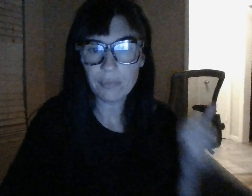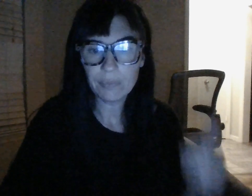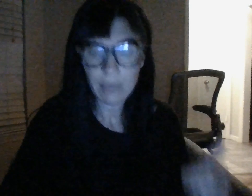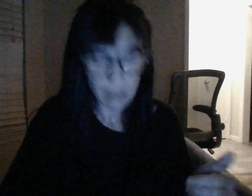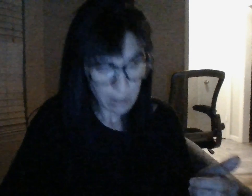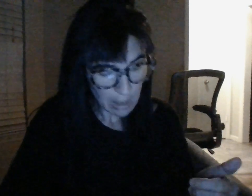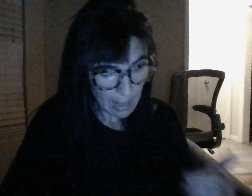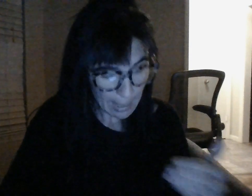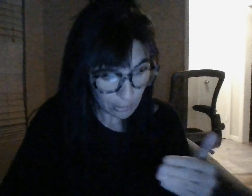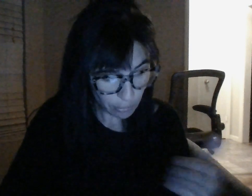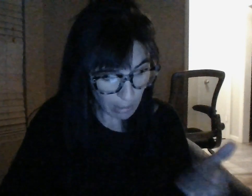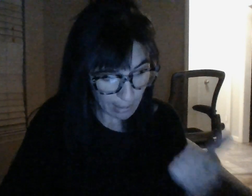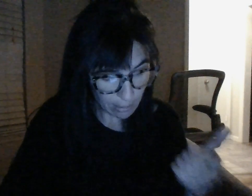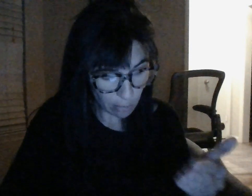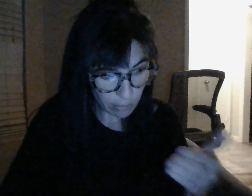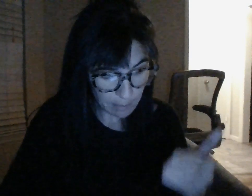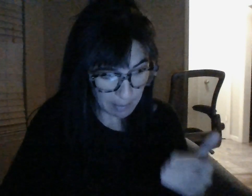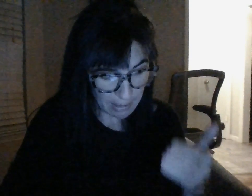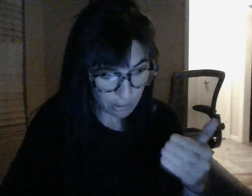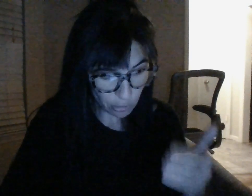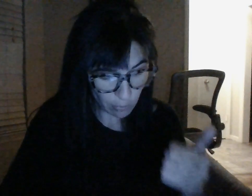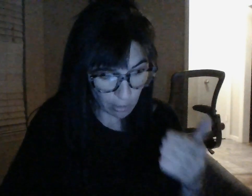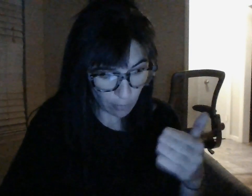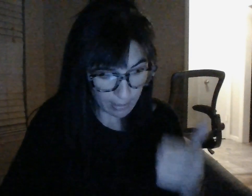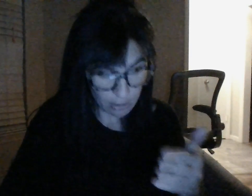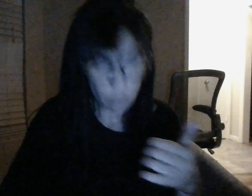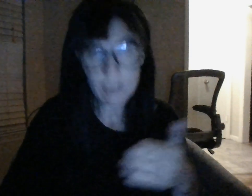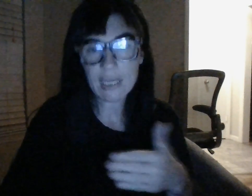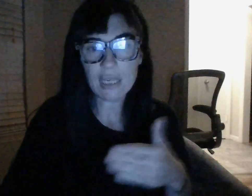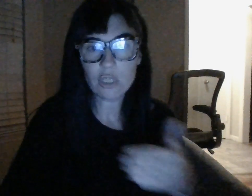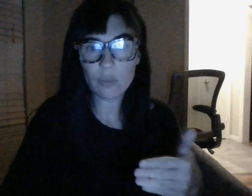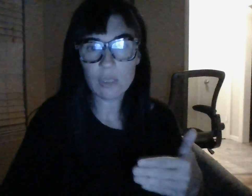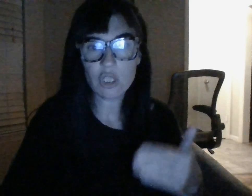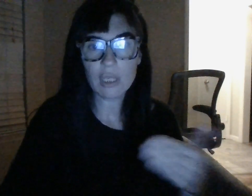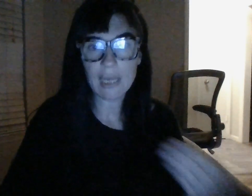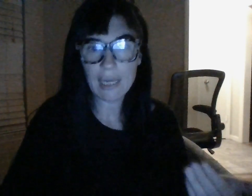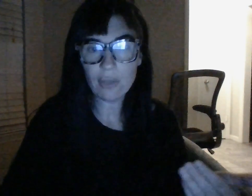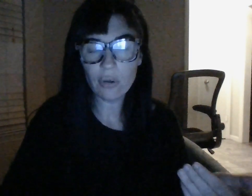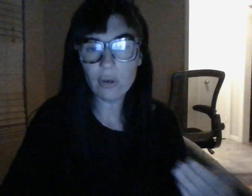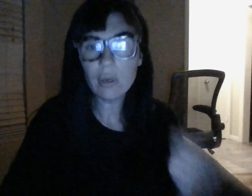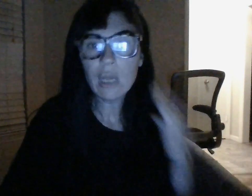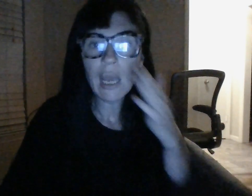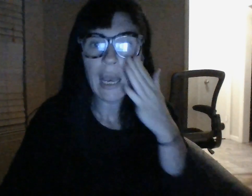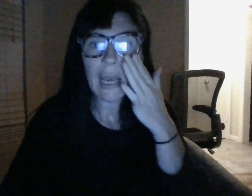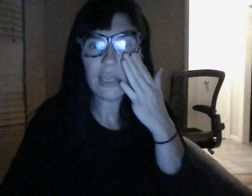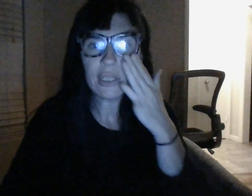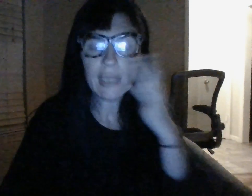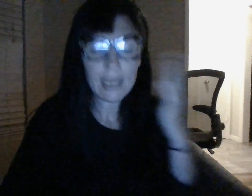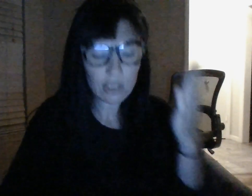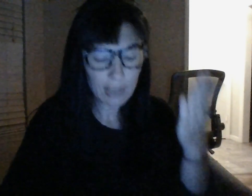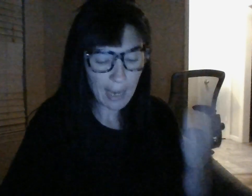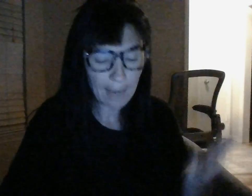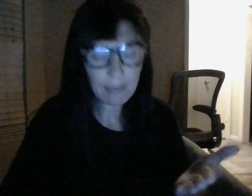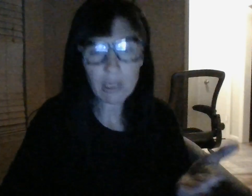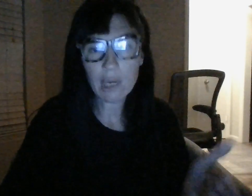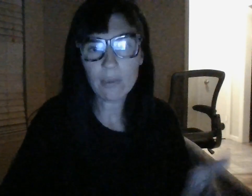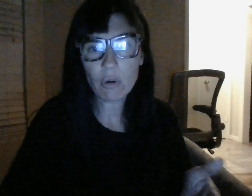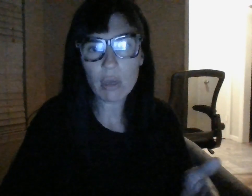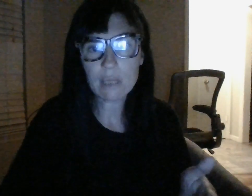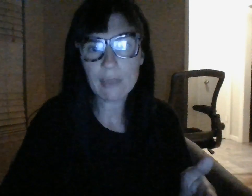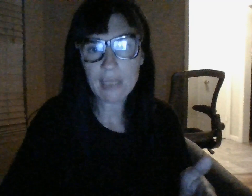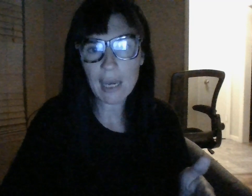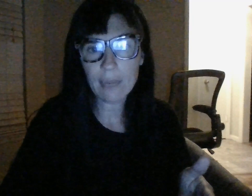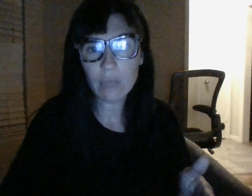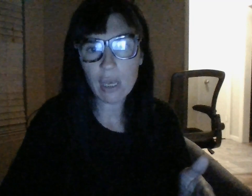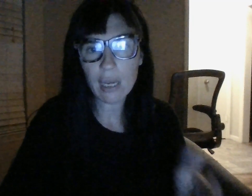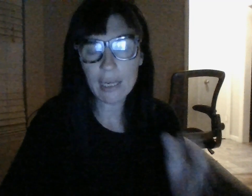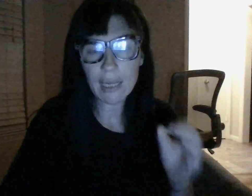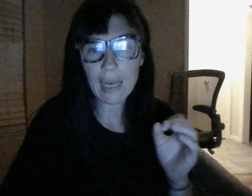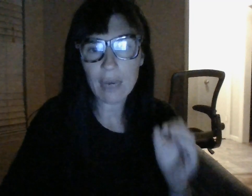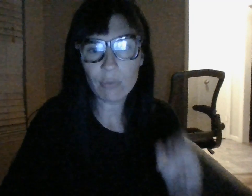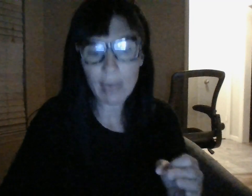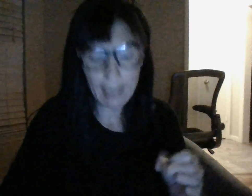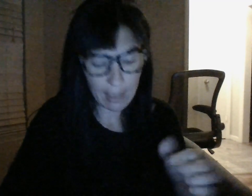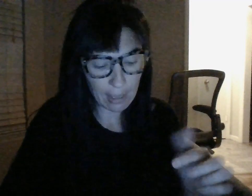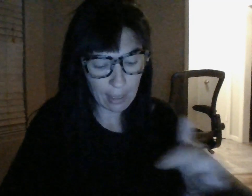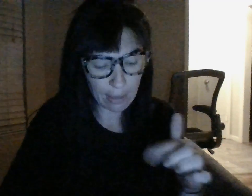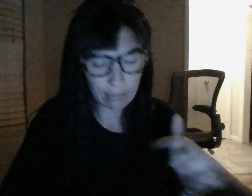so i do not know sphinx tarot exquisite intuition either i just it just happened to come across my timeline i read uh